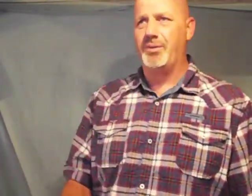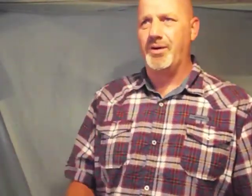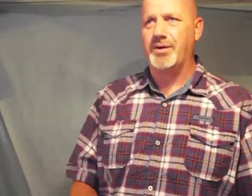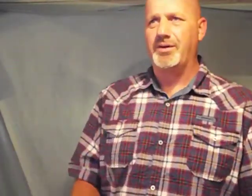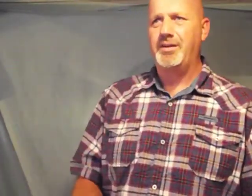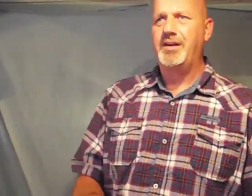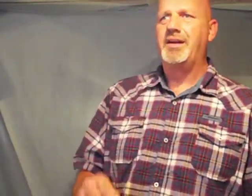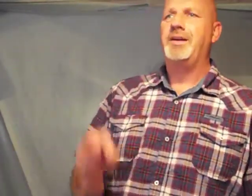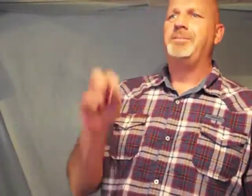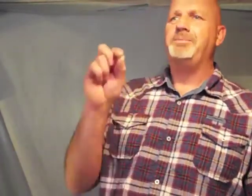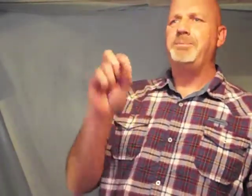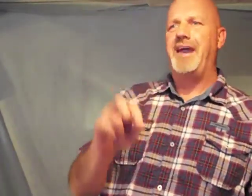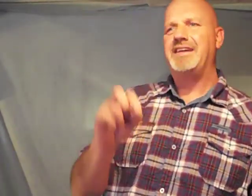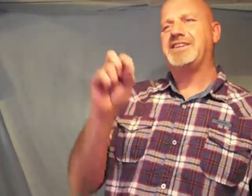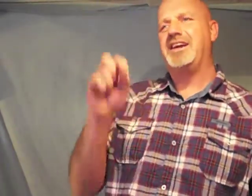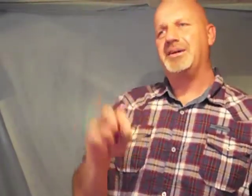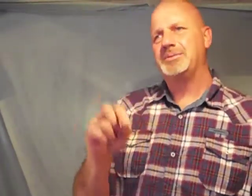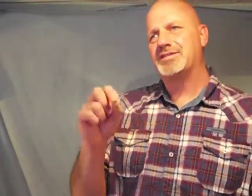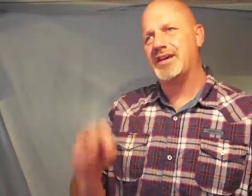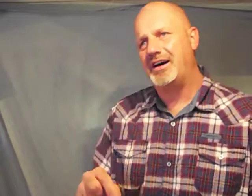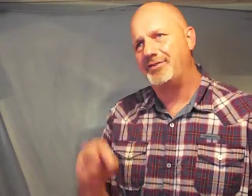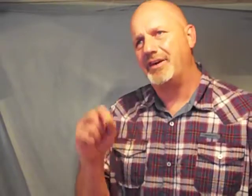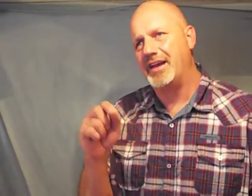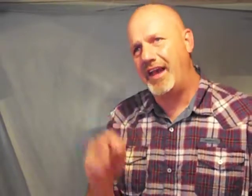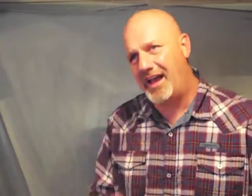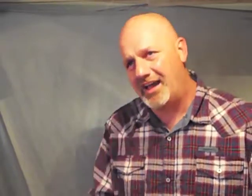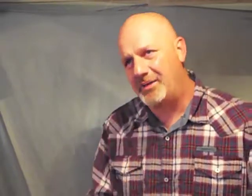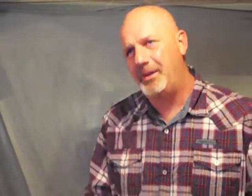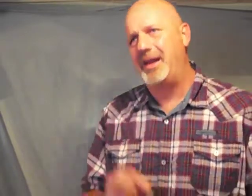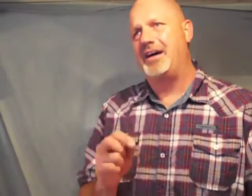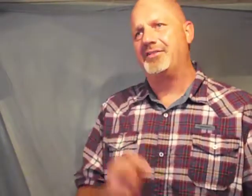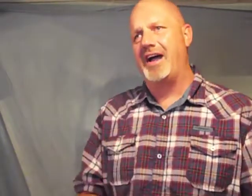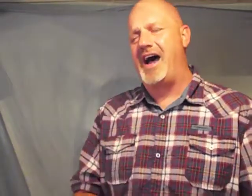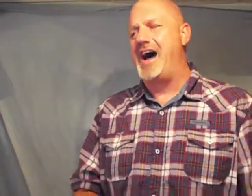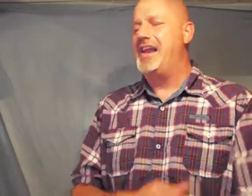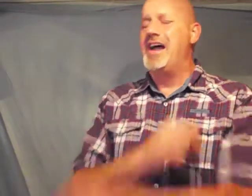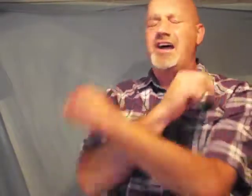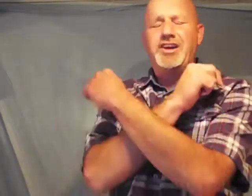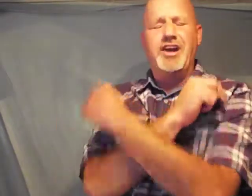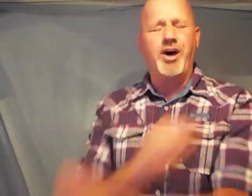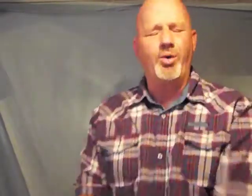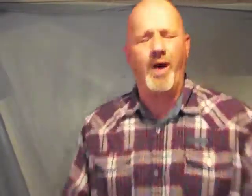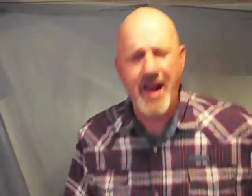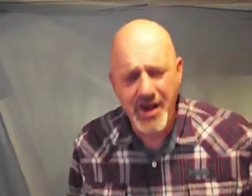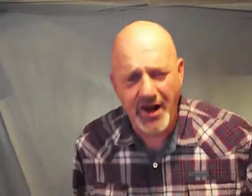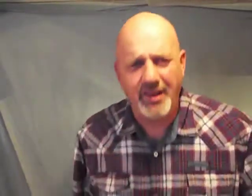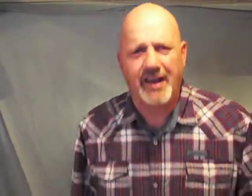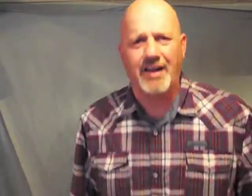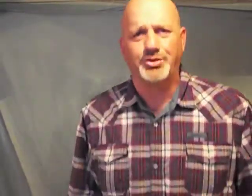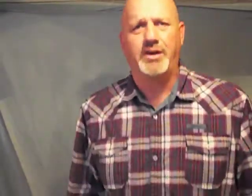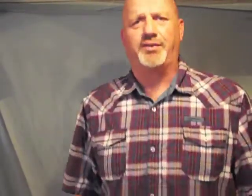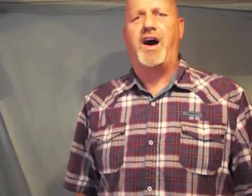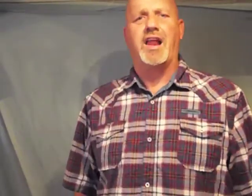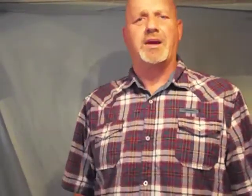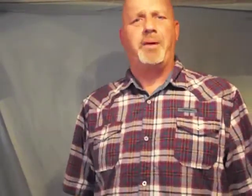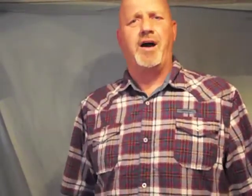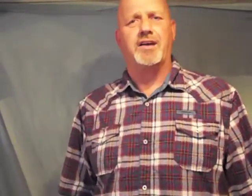the world makes himself an enemy of God no wonder the country is falling apart